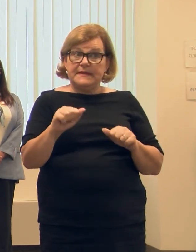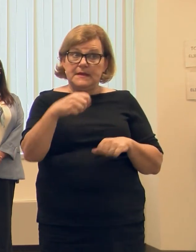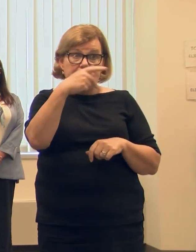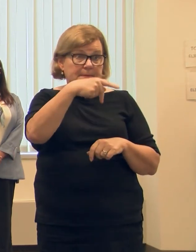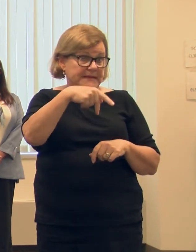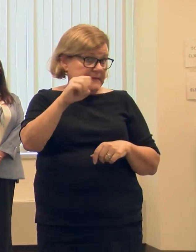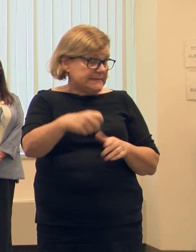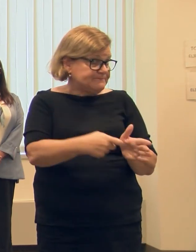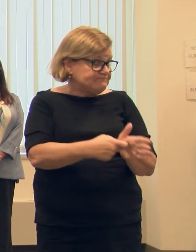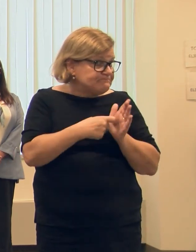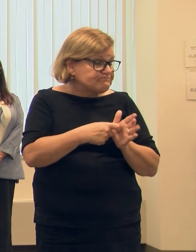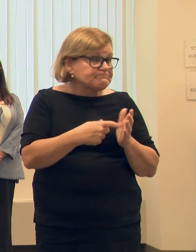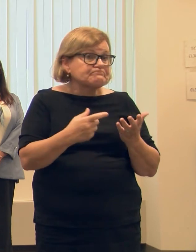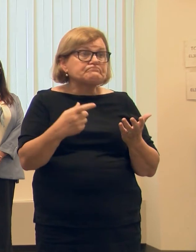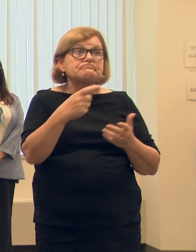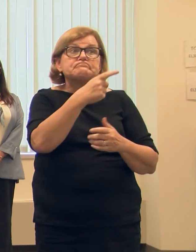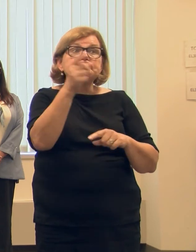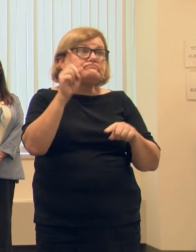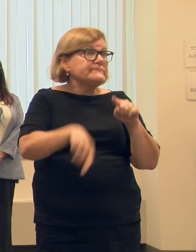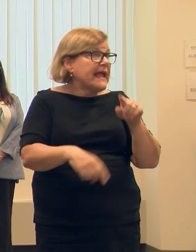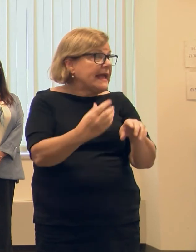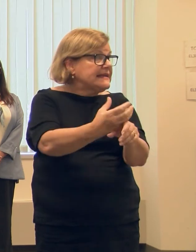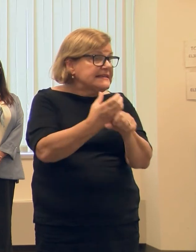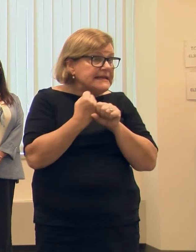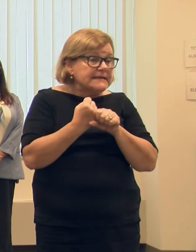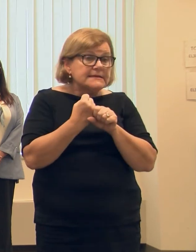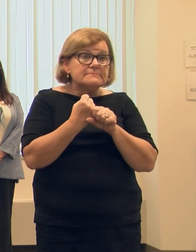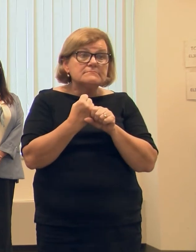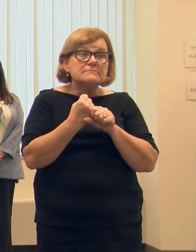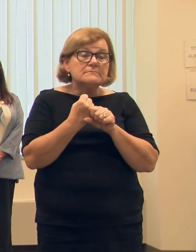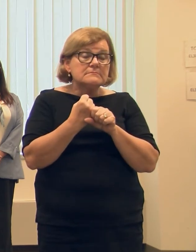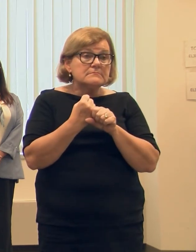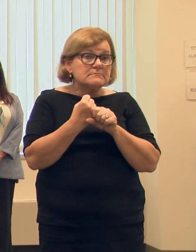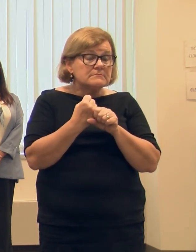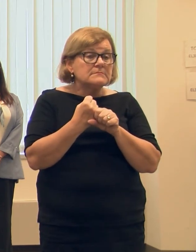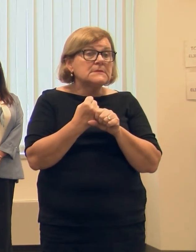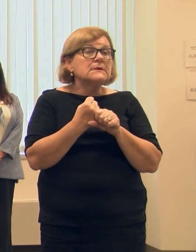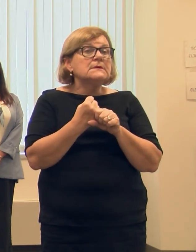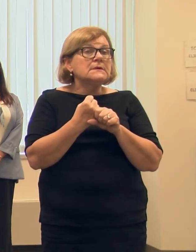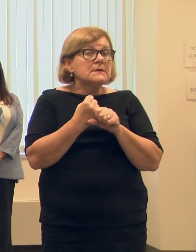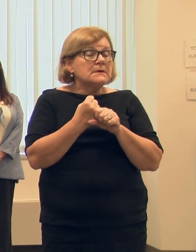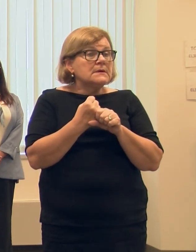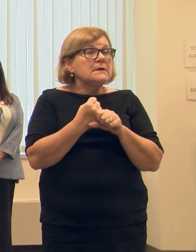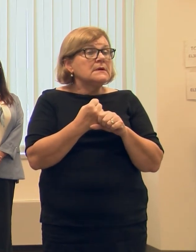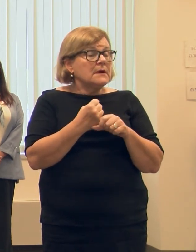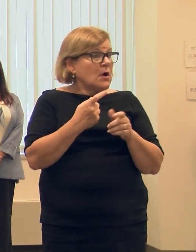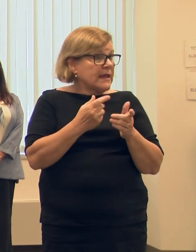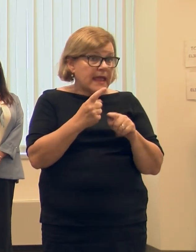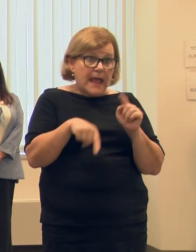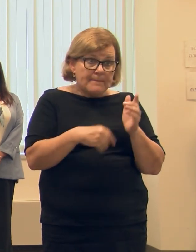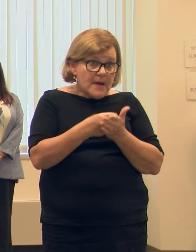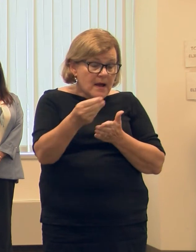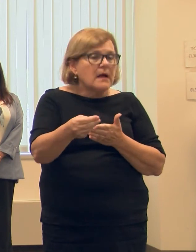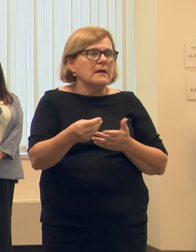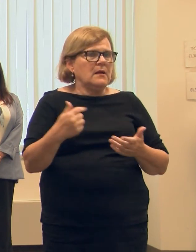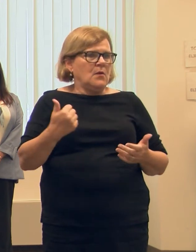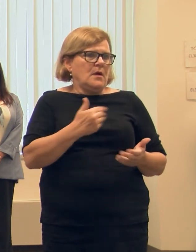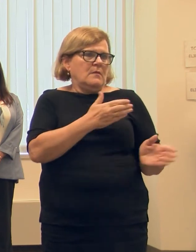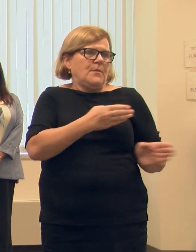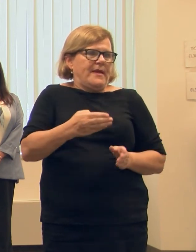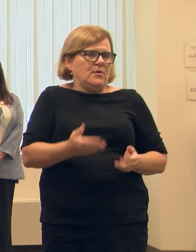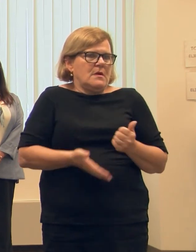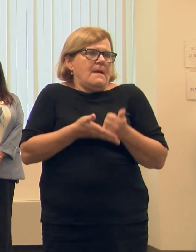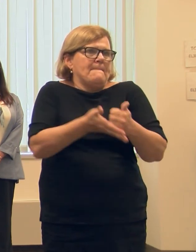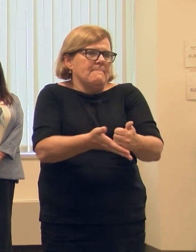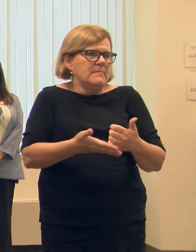protection equipment that's not able to be received through some other means, Oakland County's prepared to step into